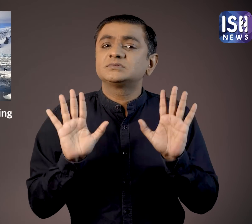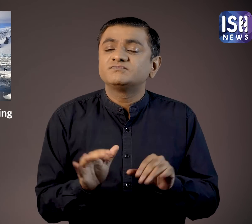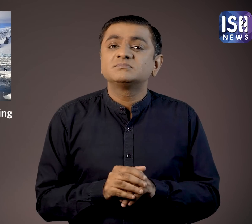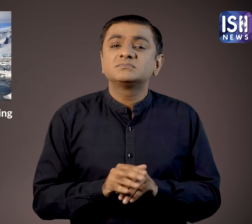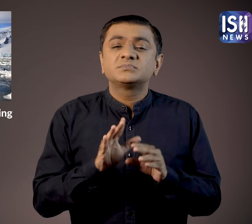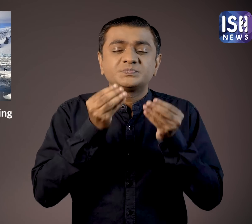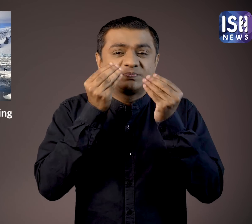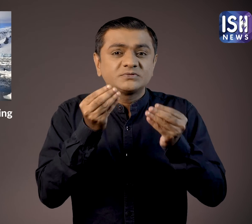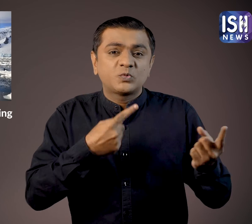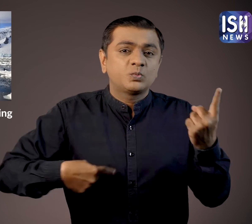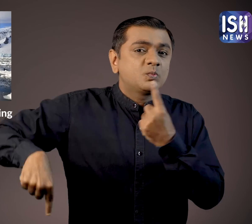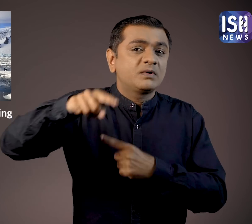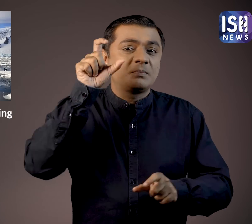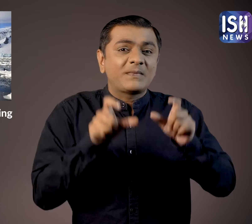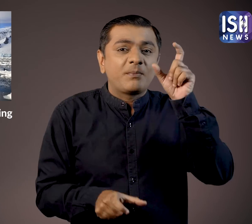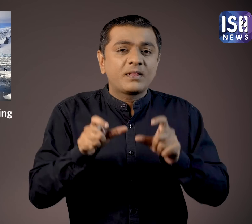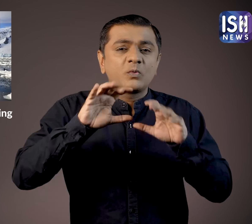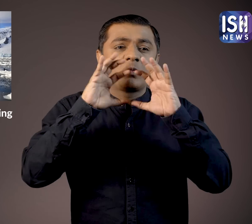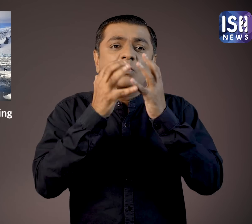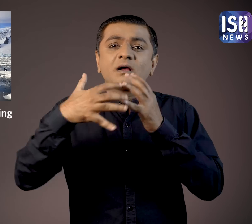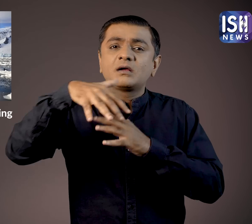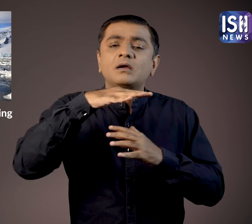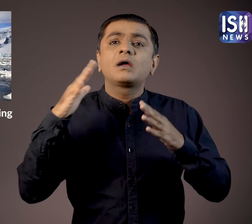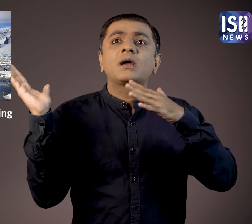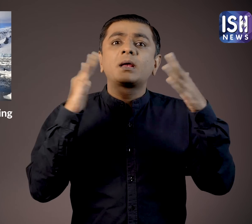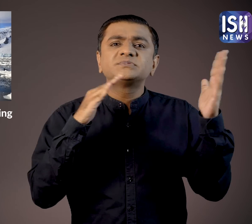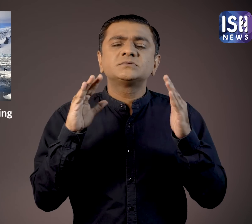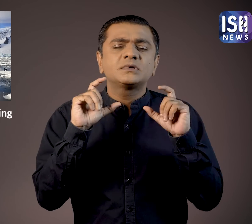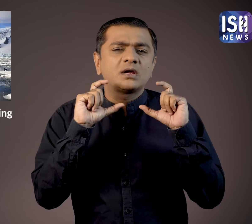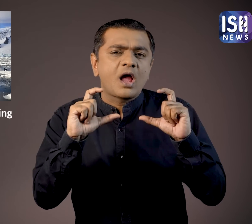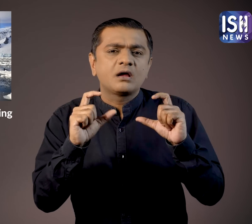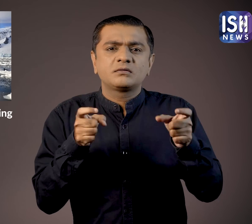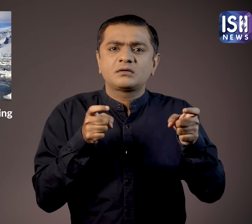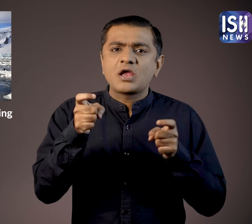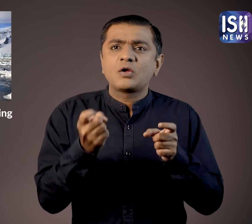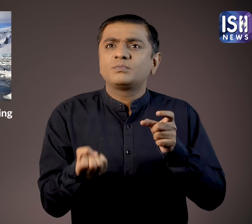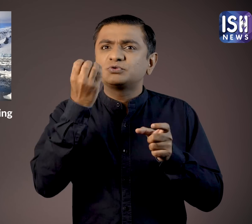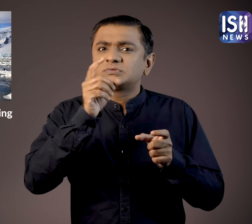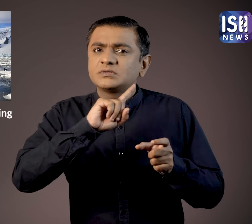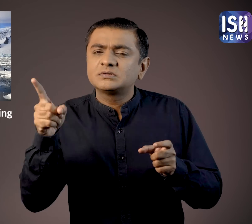So please be aware of climate change. Do not contribute to any air pollution or any other form of pollution.